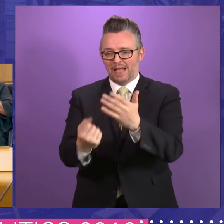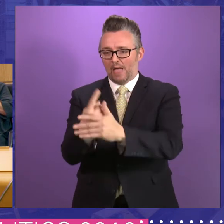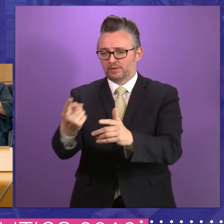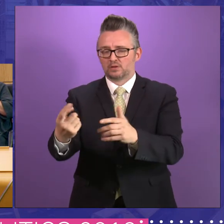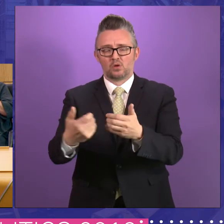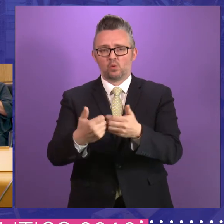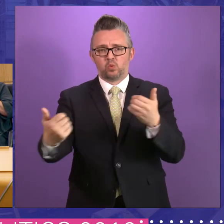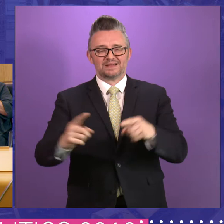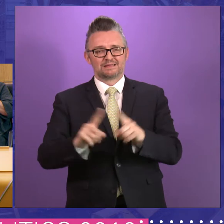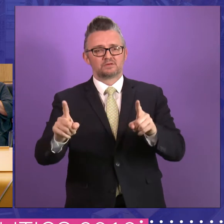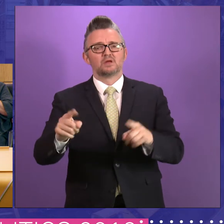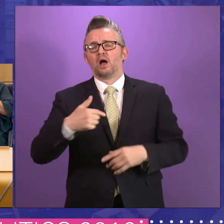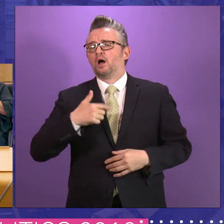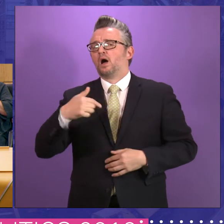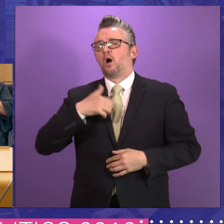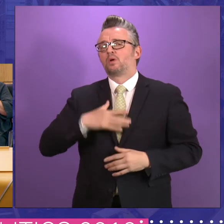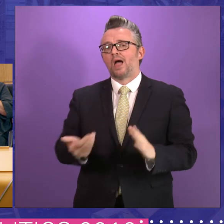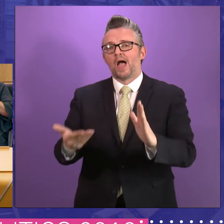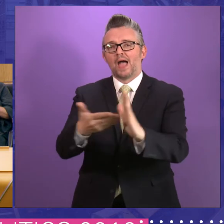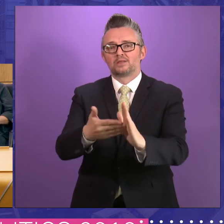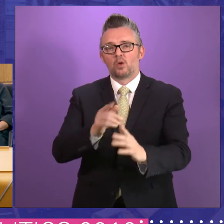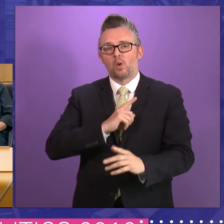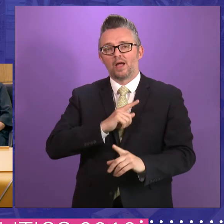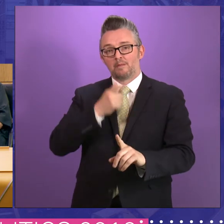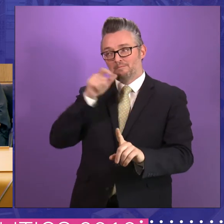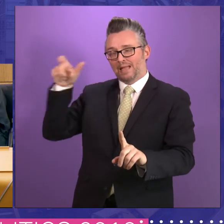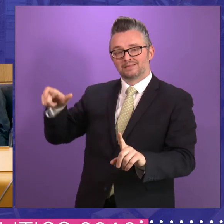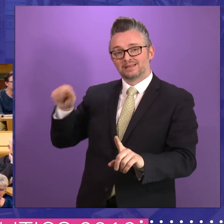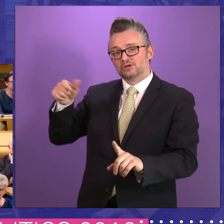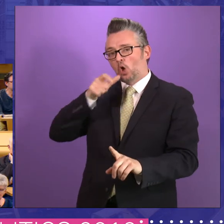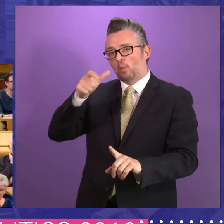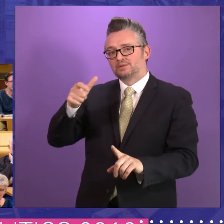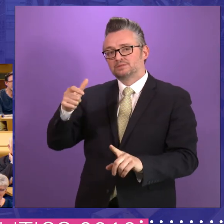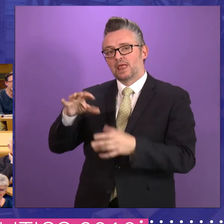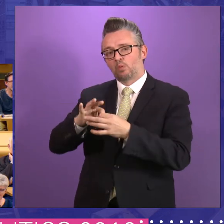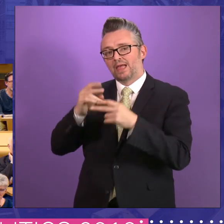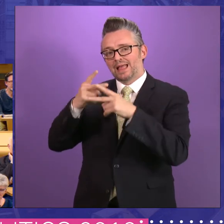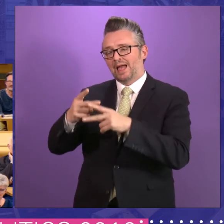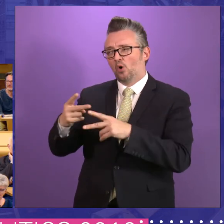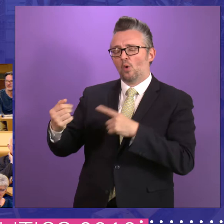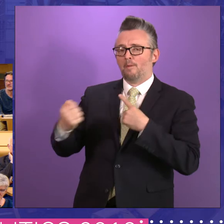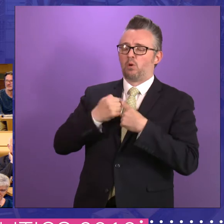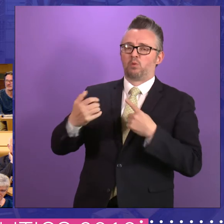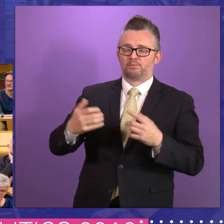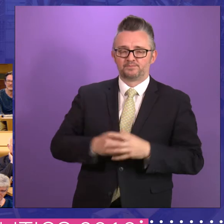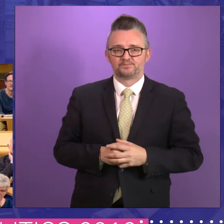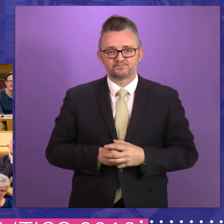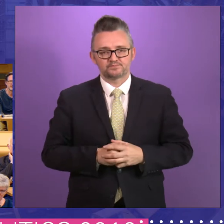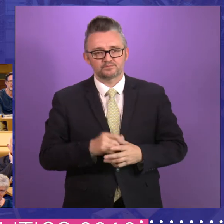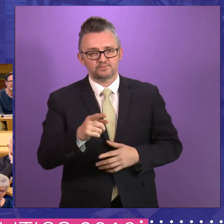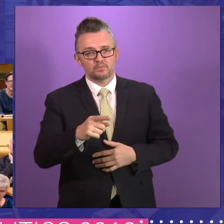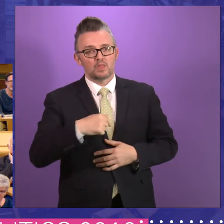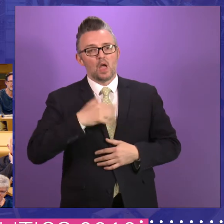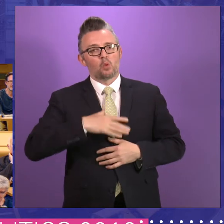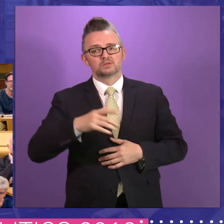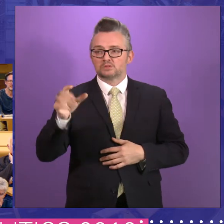I just wanted to put that in because this gentleman's comments really hit home. can see that. I can see, I don't know if I want come in. But before you do, I actually want to